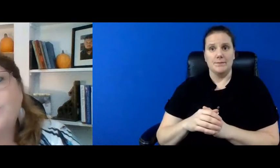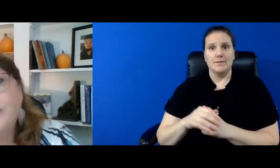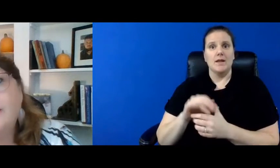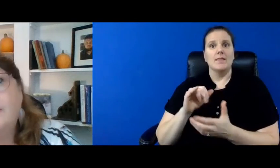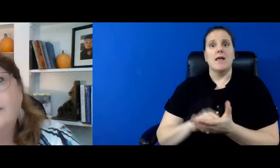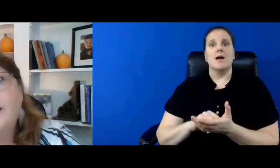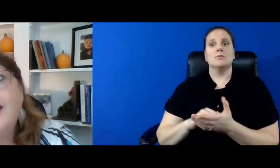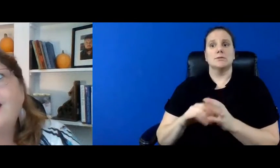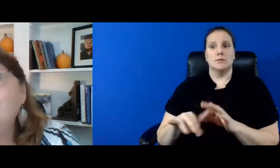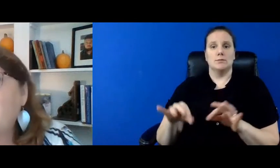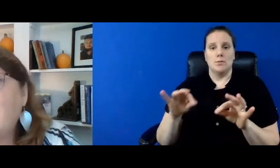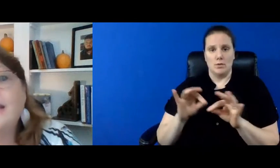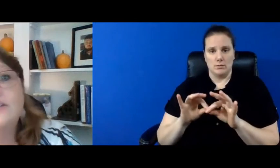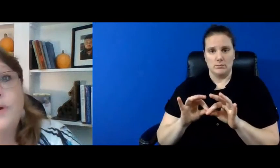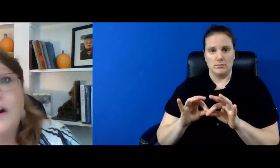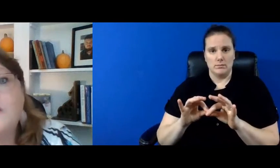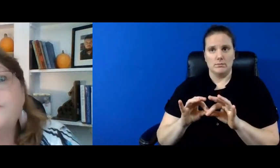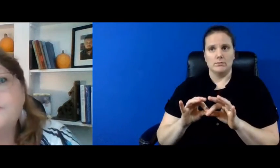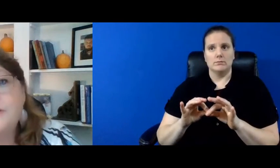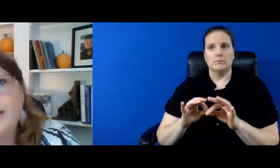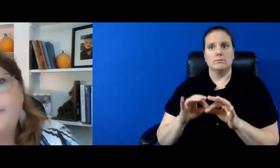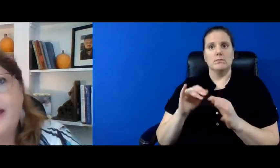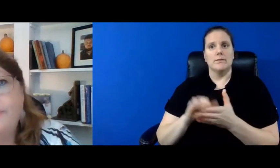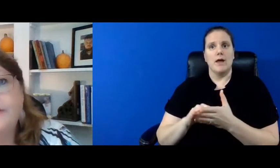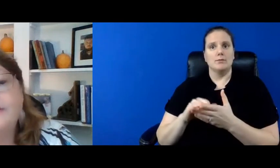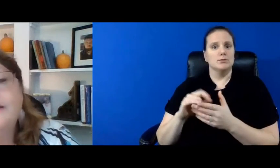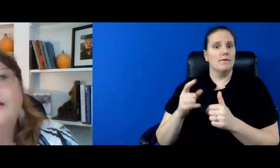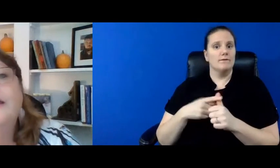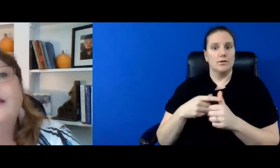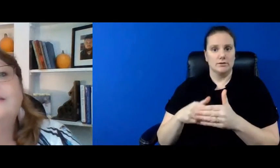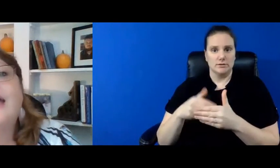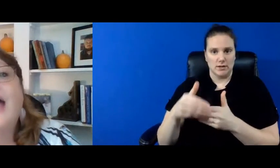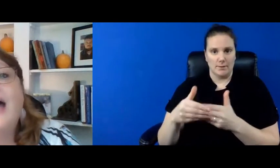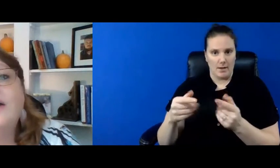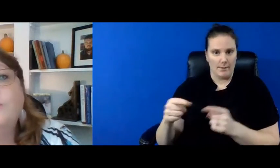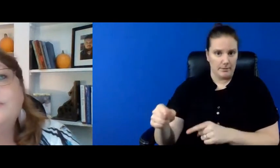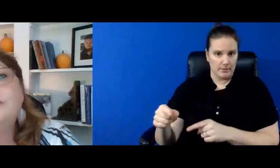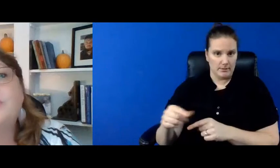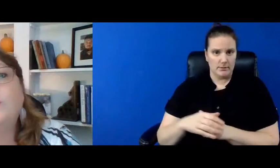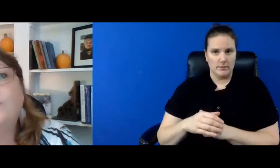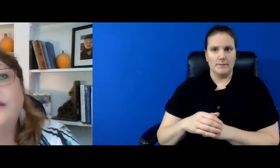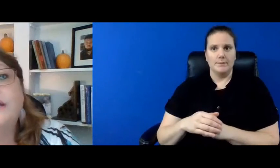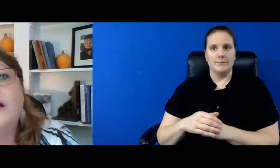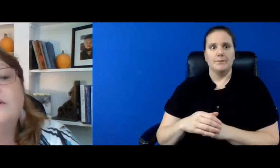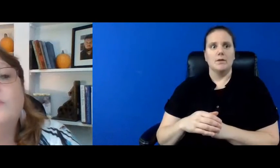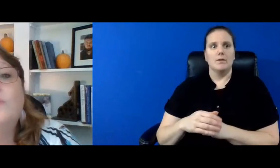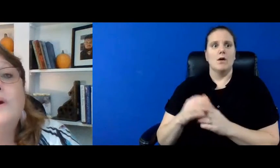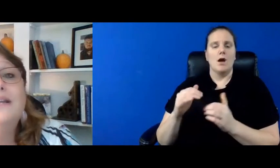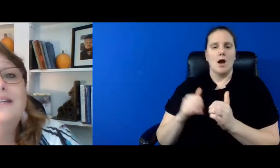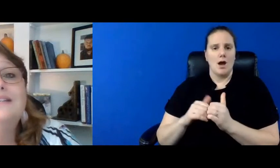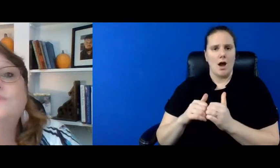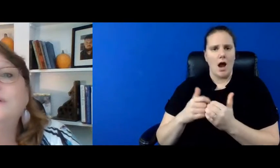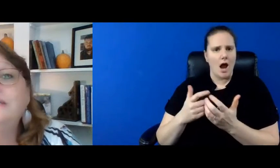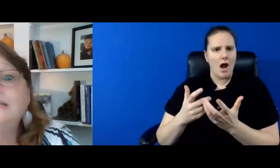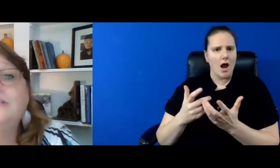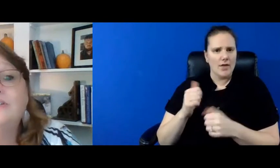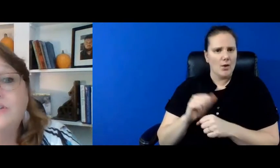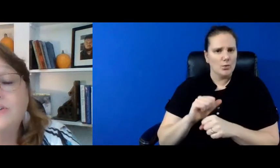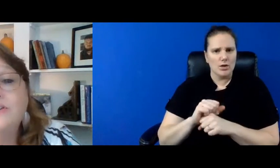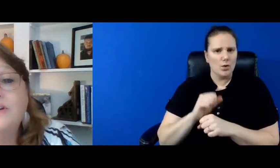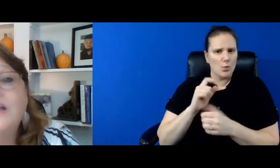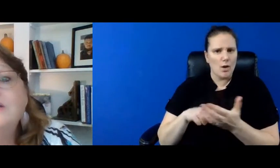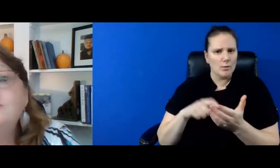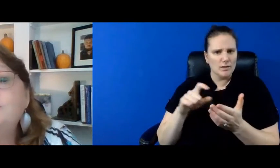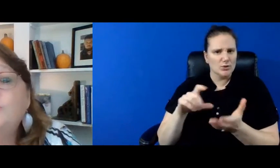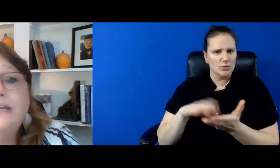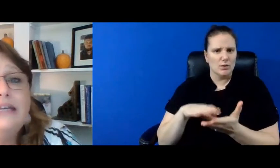that was critical and that is where our first step happened is how do we start working on what it is we need to